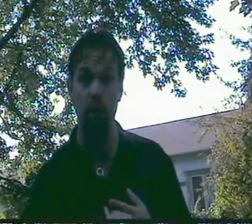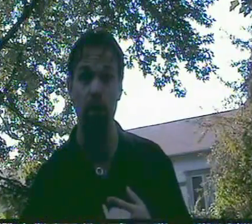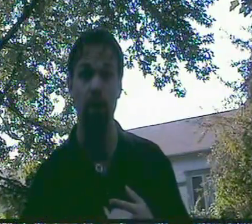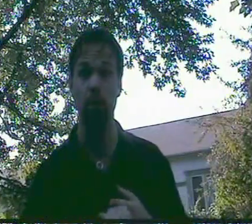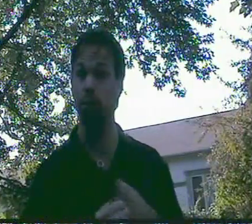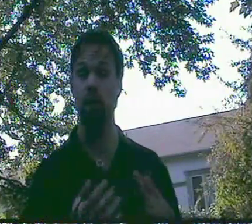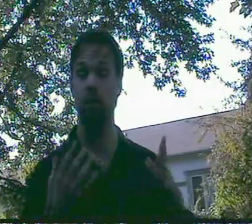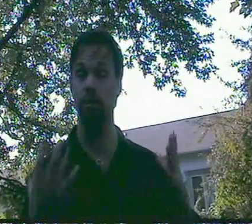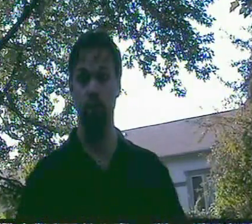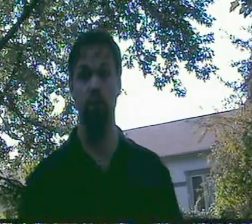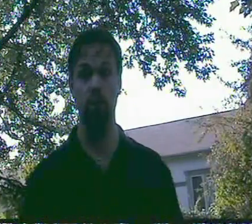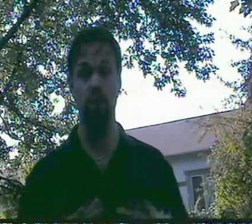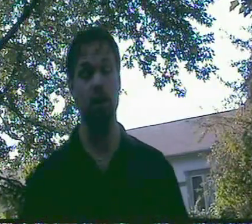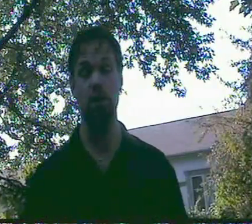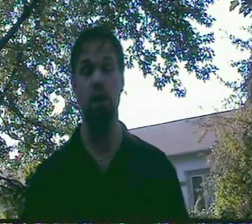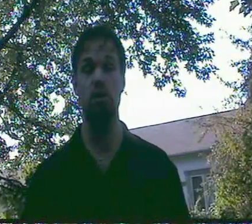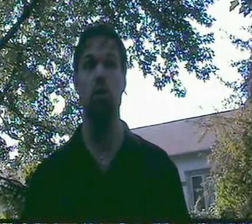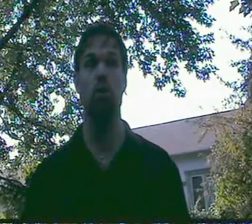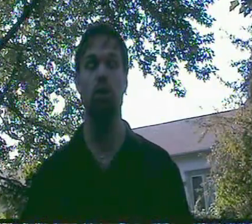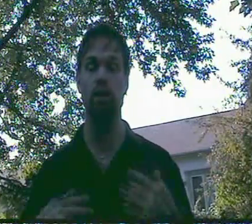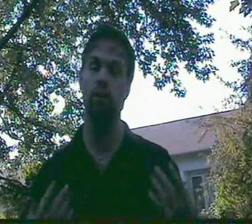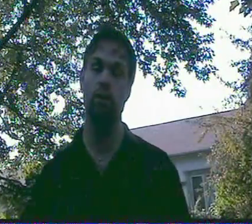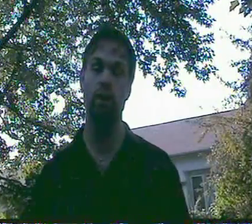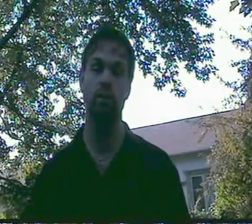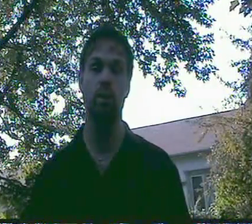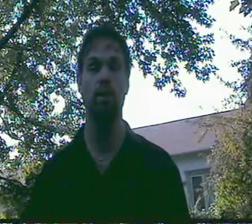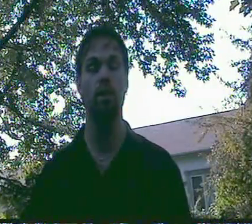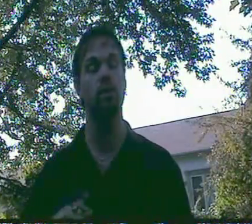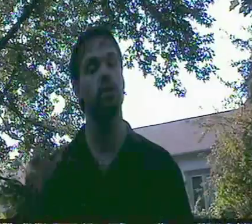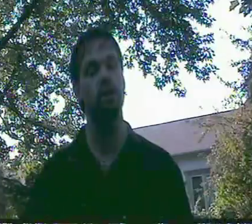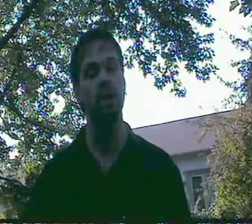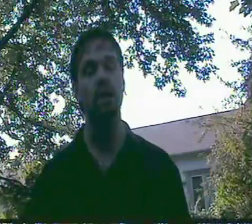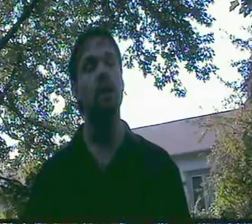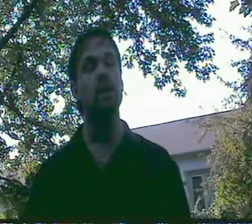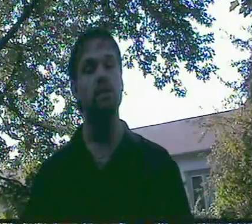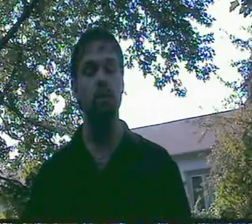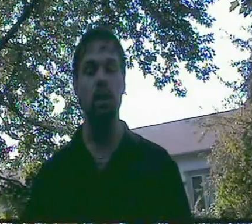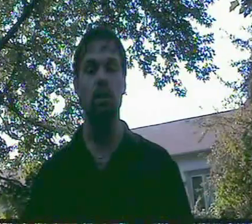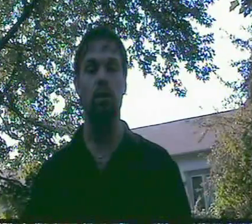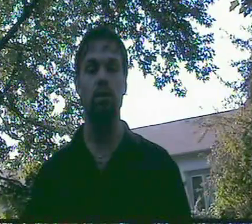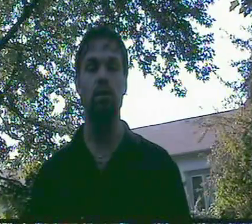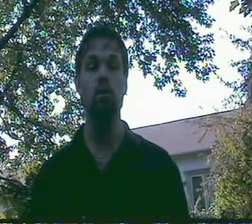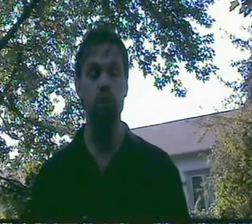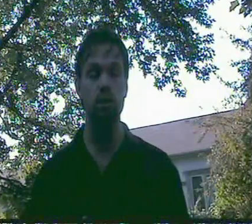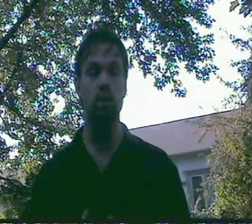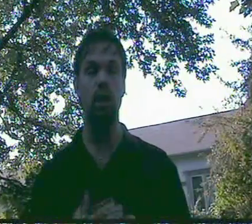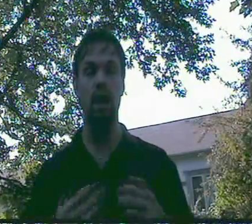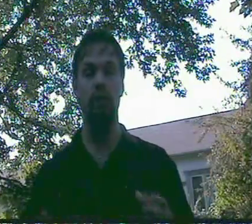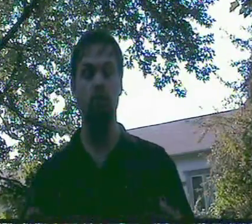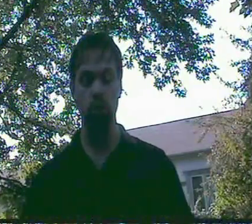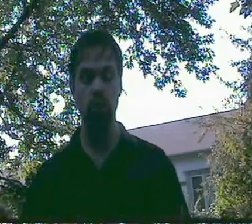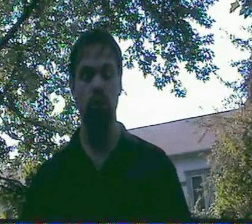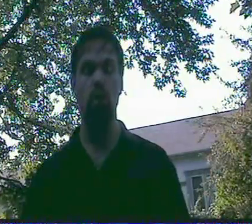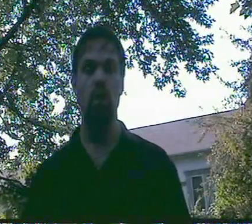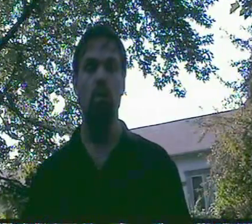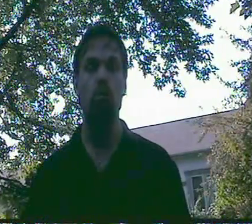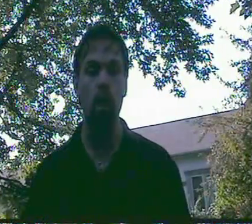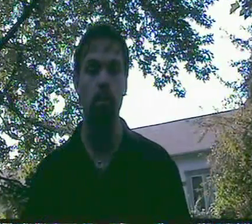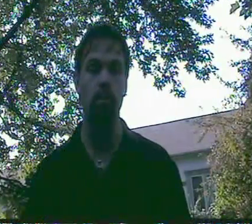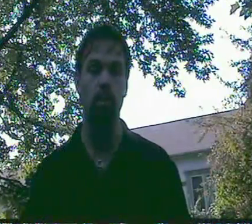marketing newsletter. It's an educational one where you get to learn lots of great things and see some of the other solutions that we have to these problems that are